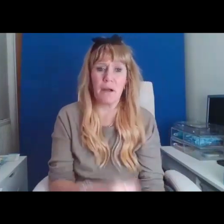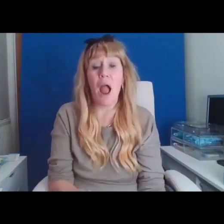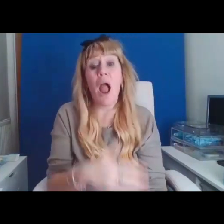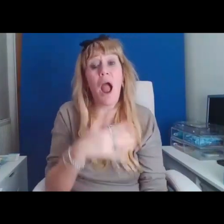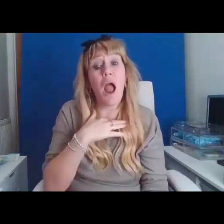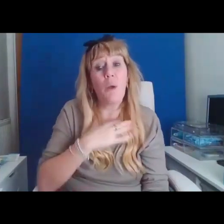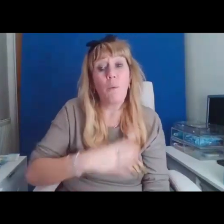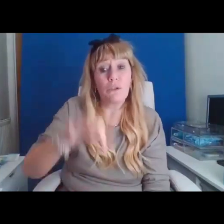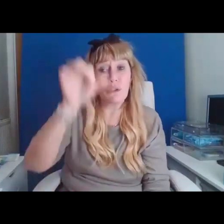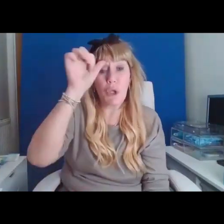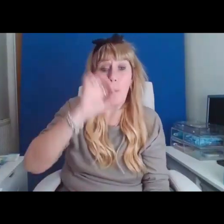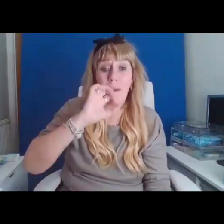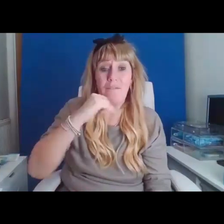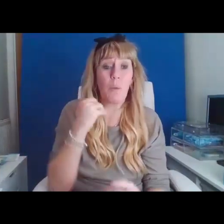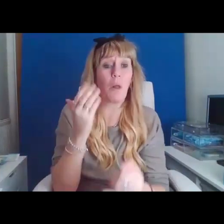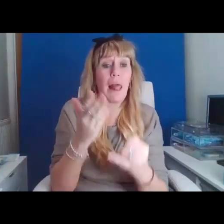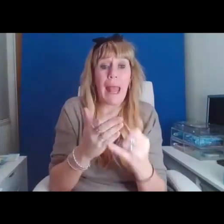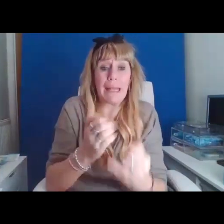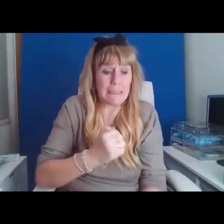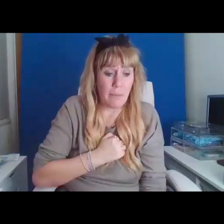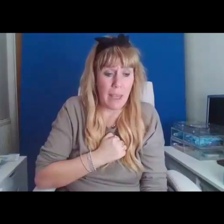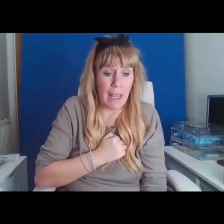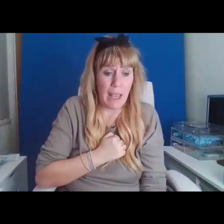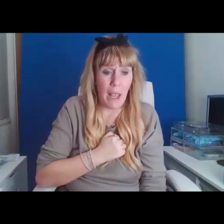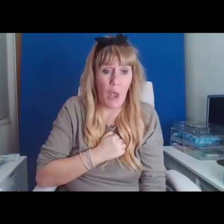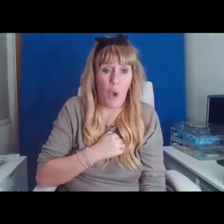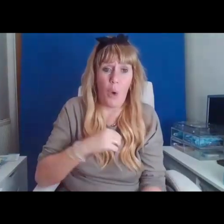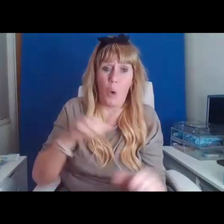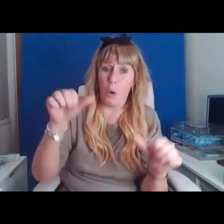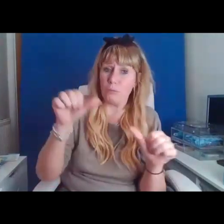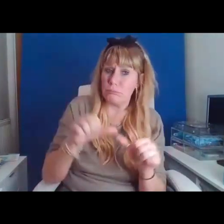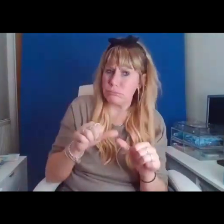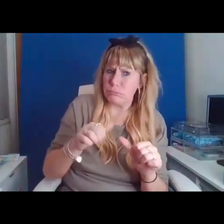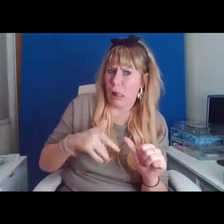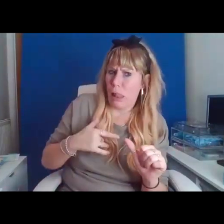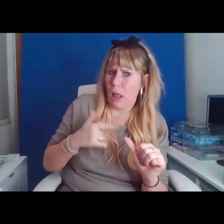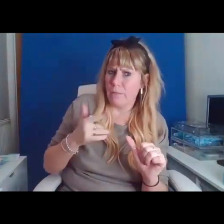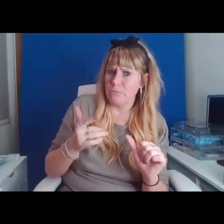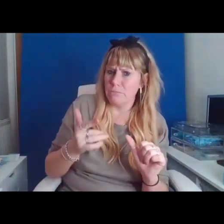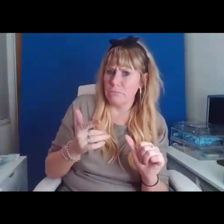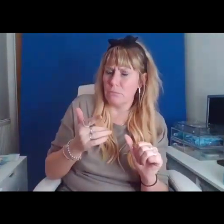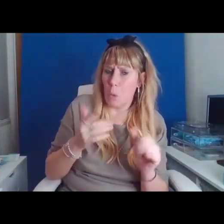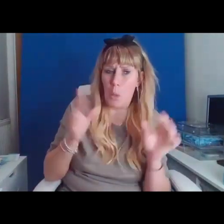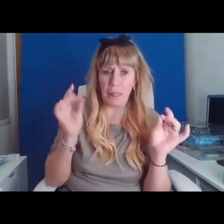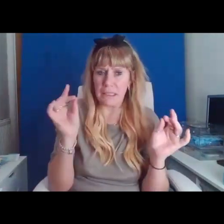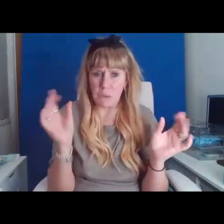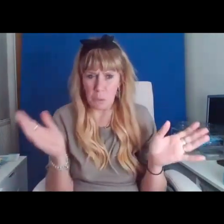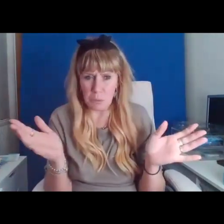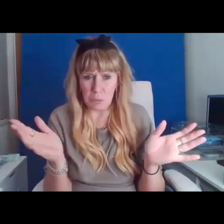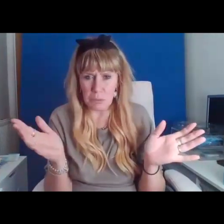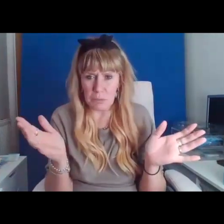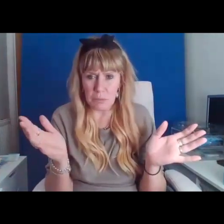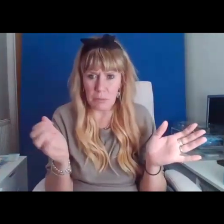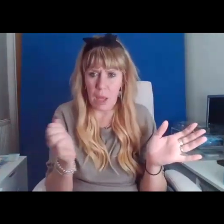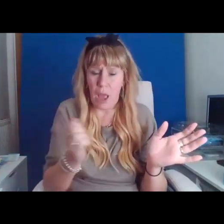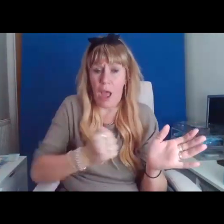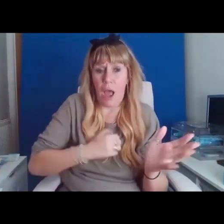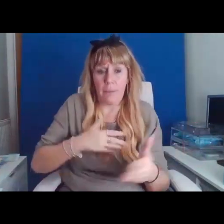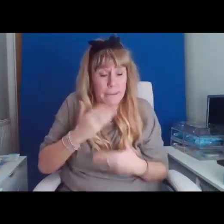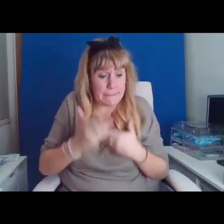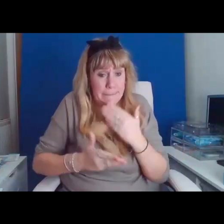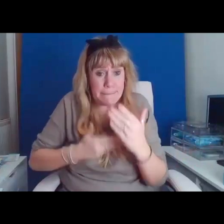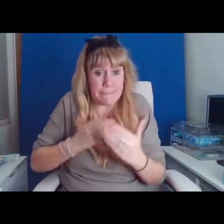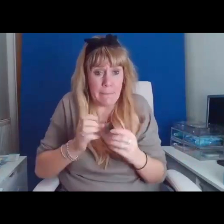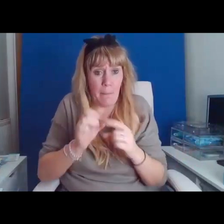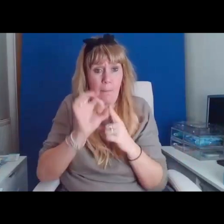will end me. Premature me. That's all. Am I reparations pointless? Am I